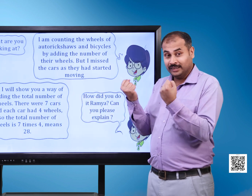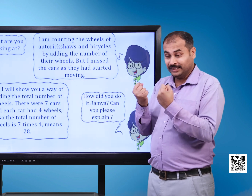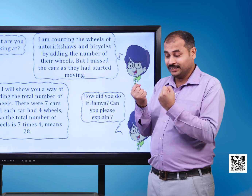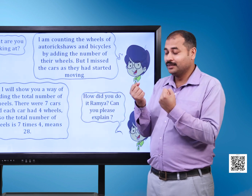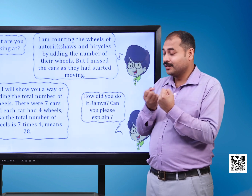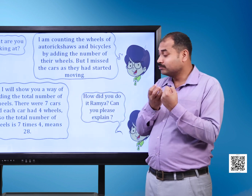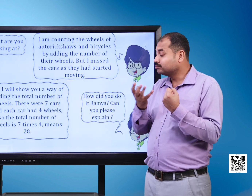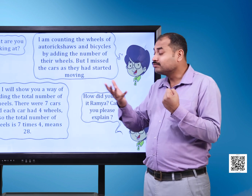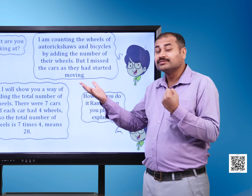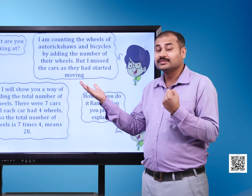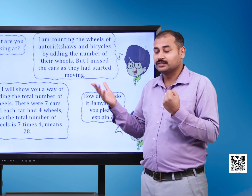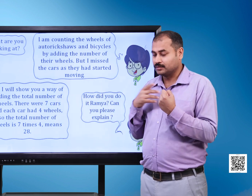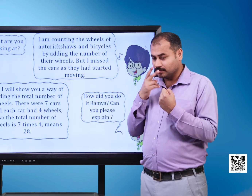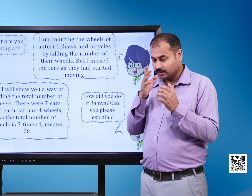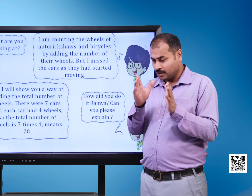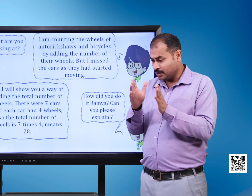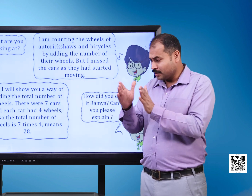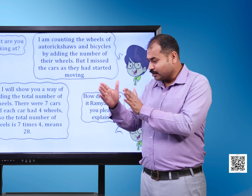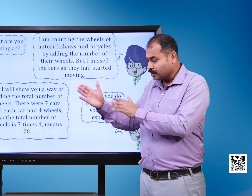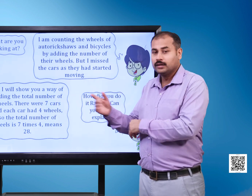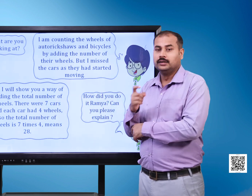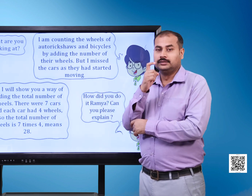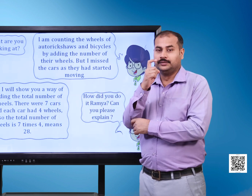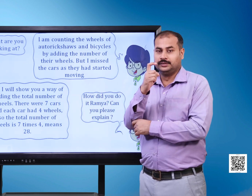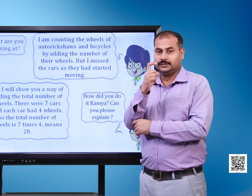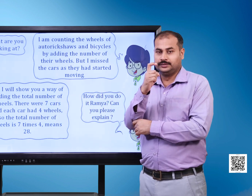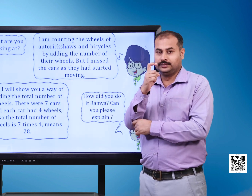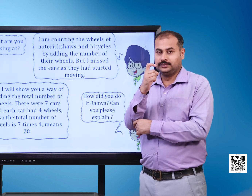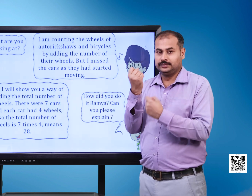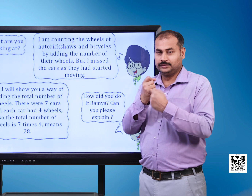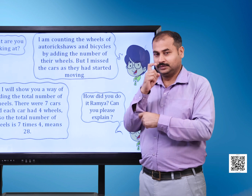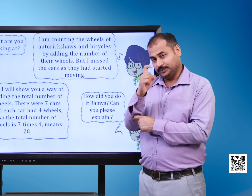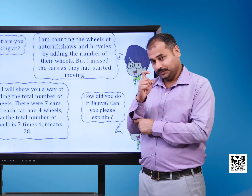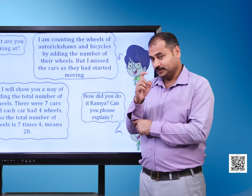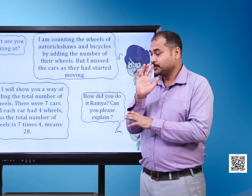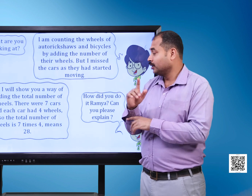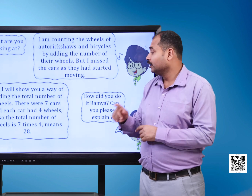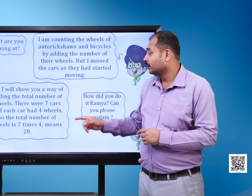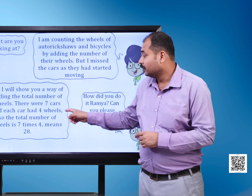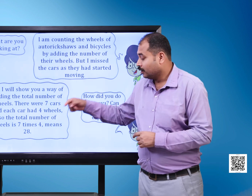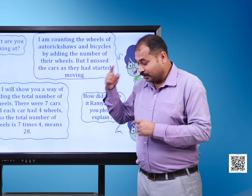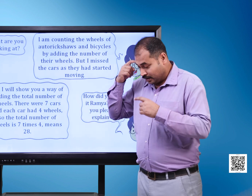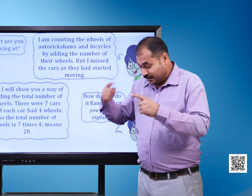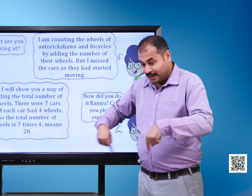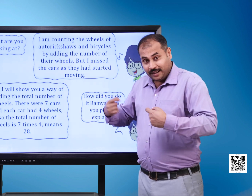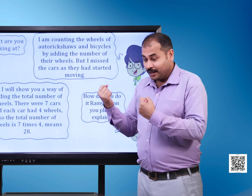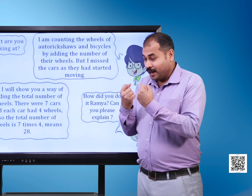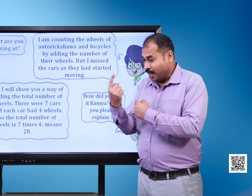and each car had 4 wheels. So the total number of wheels is 7 times 4 means 28.